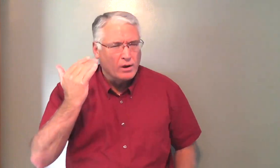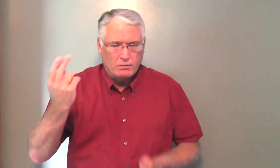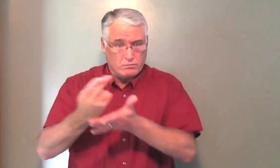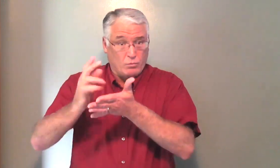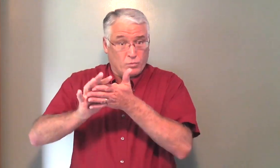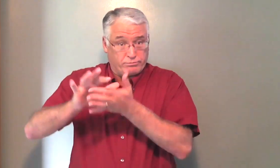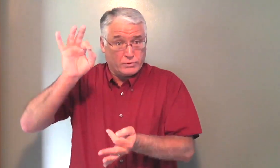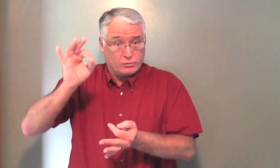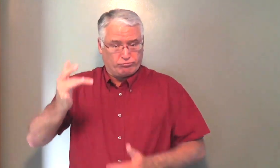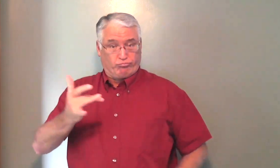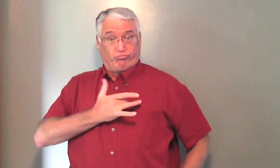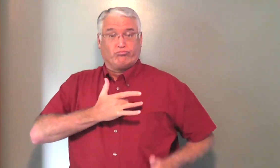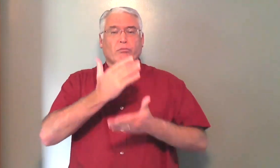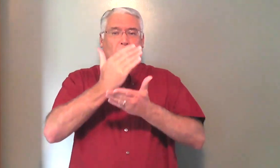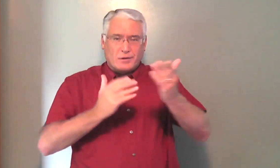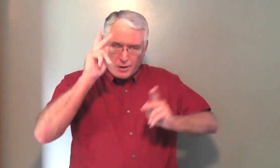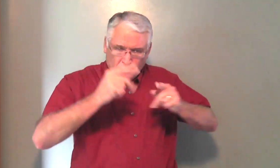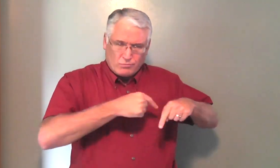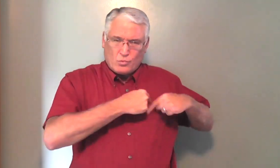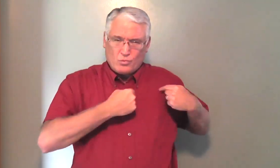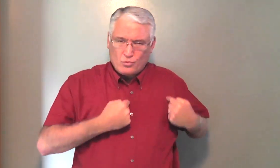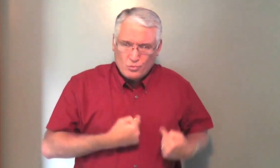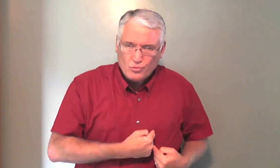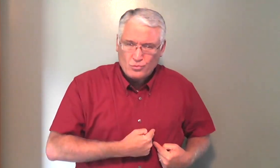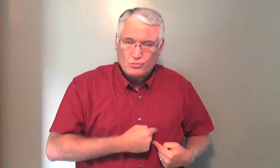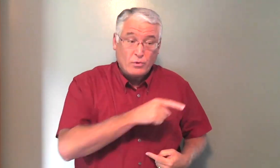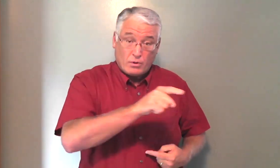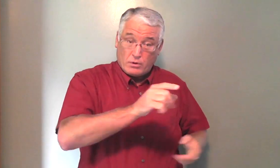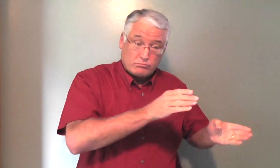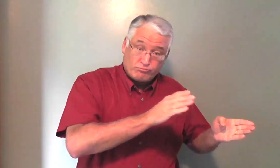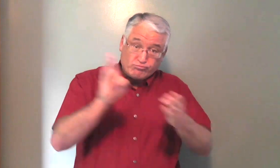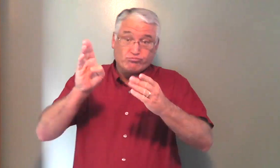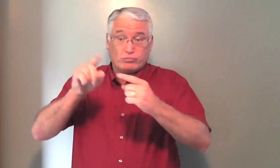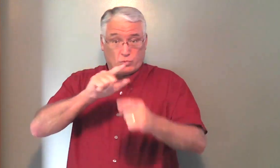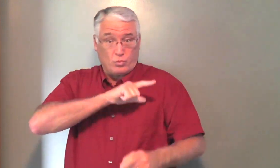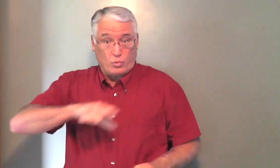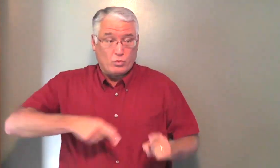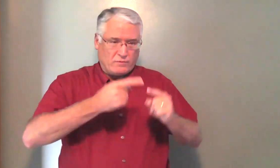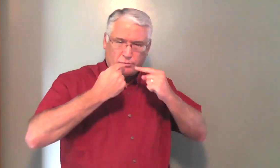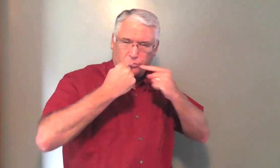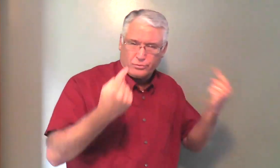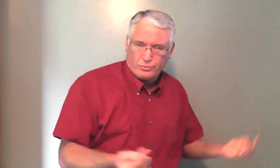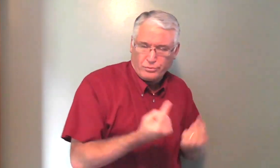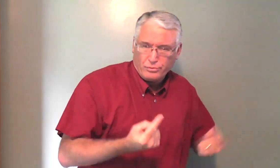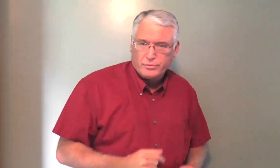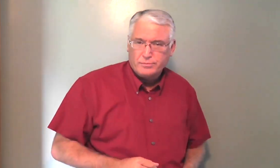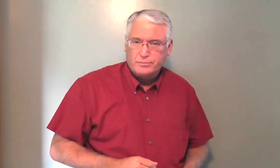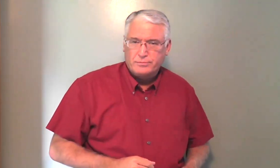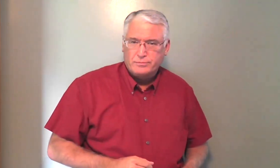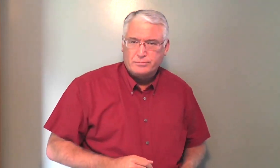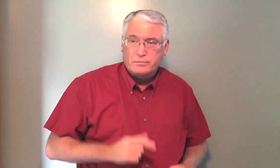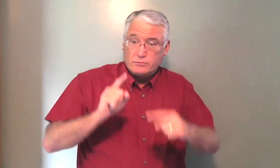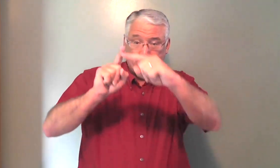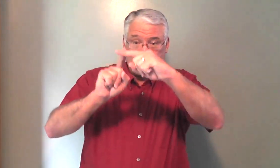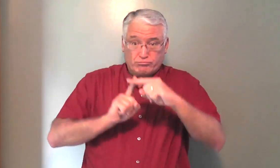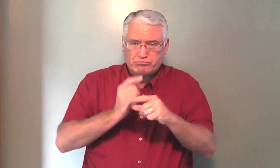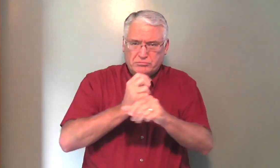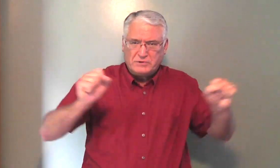Why does the Holy Spirit touch some people's hearts and cause them to turn to the Lord, turn away from their sins,